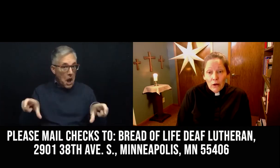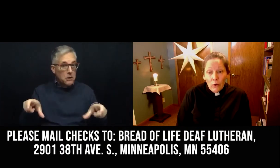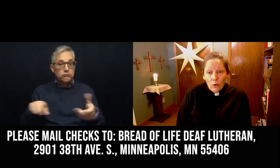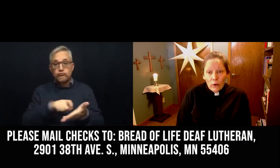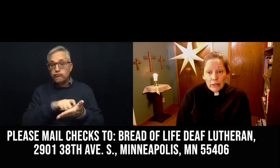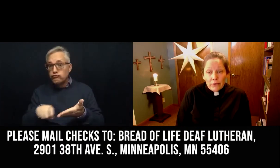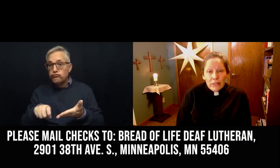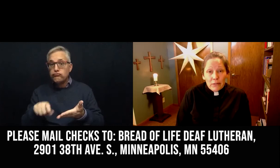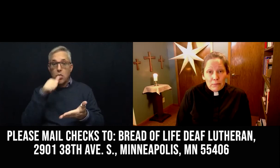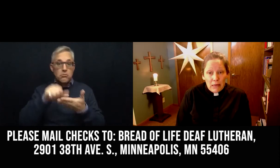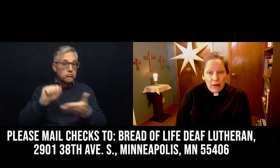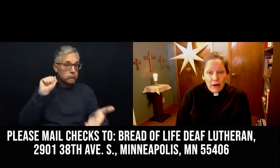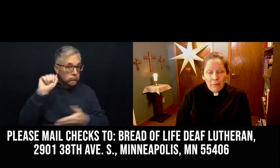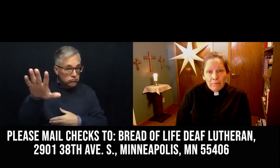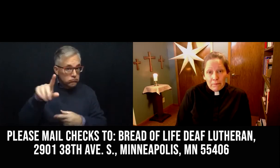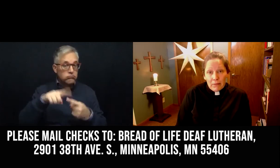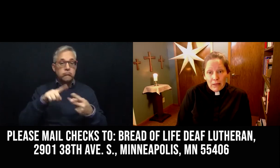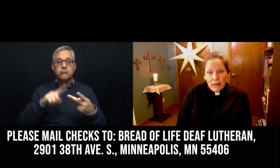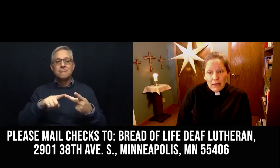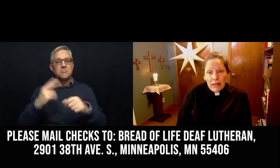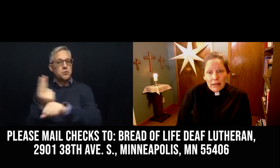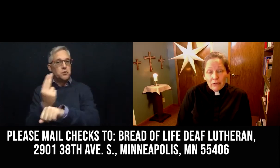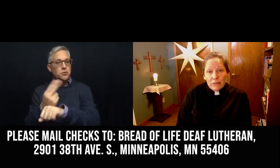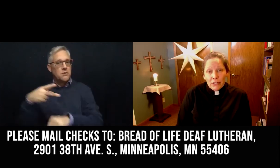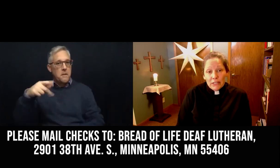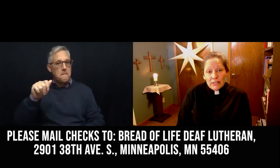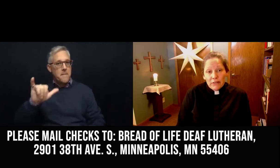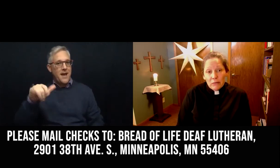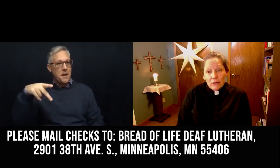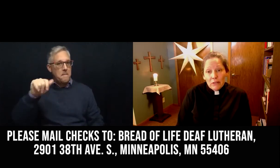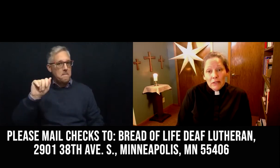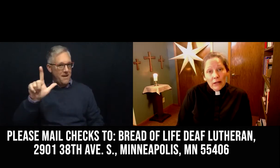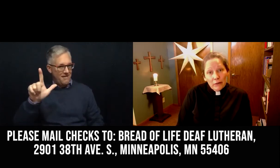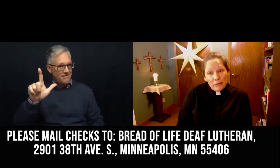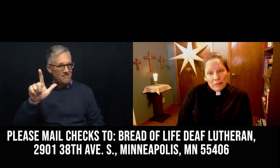Or you can use PayPal. And that information is available on our website.